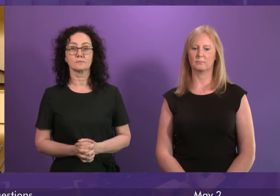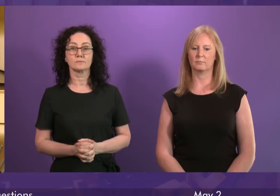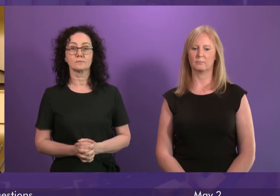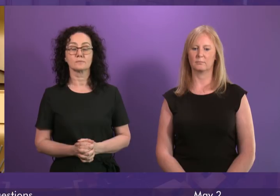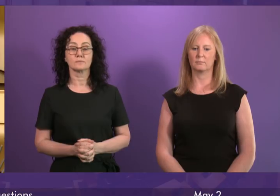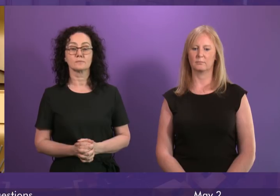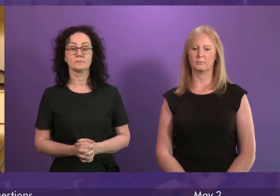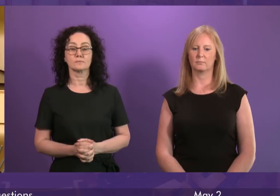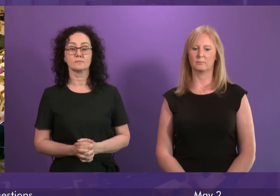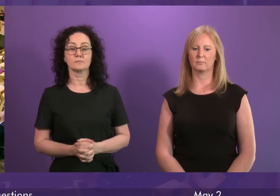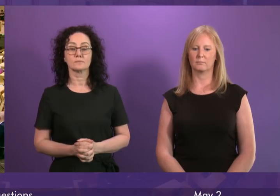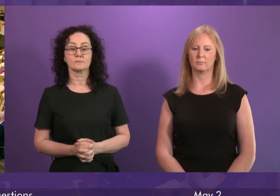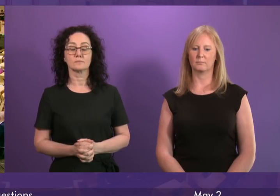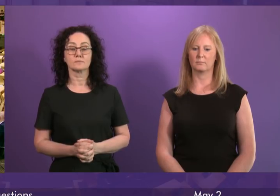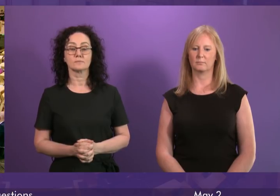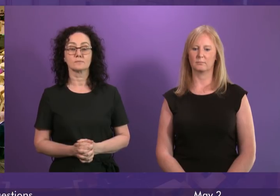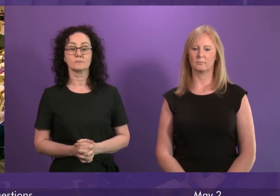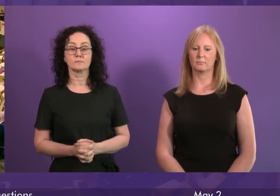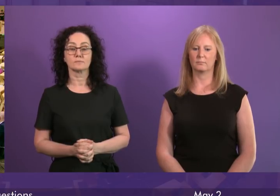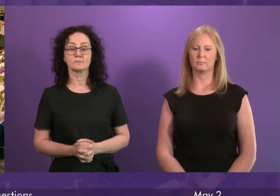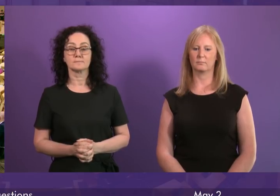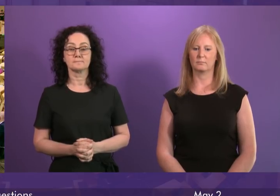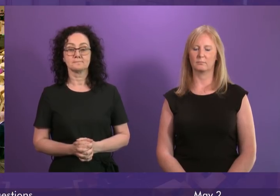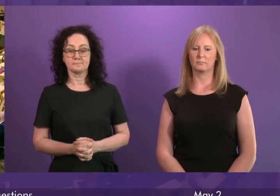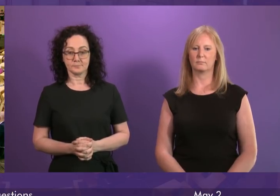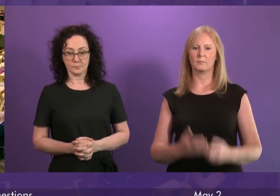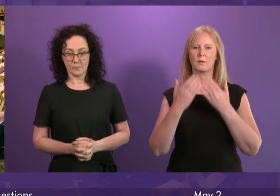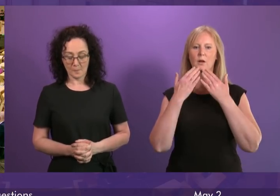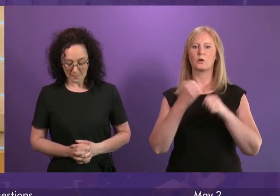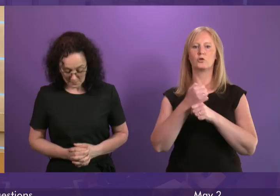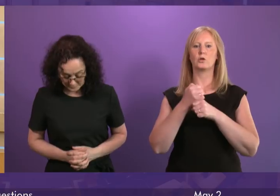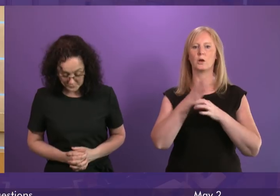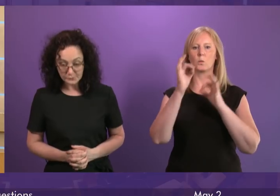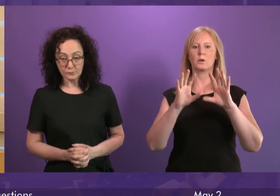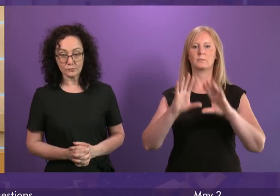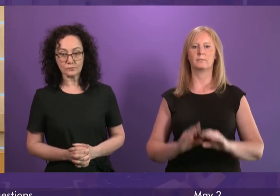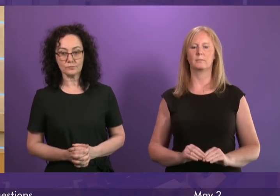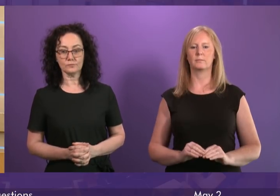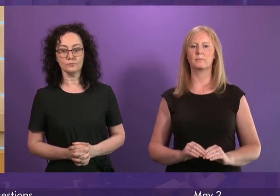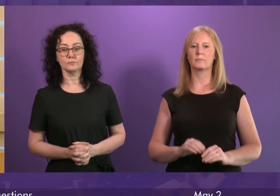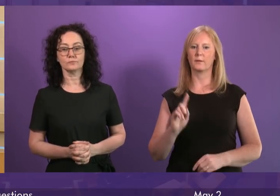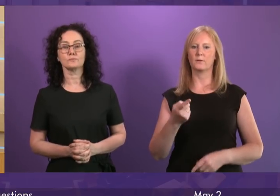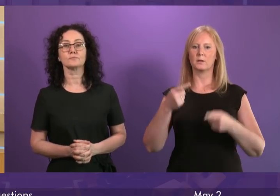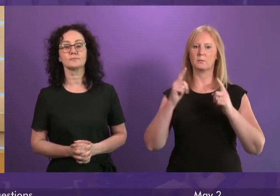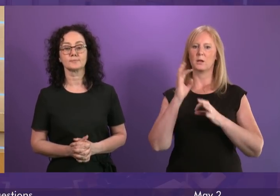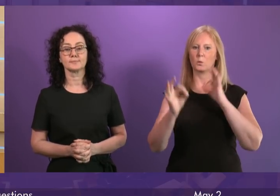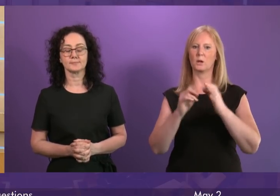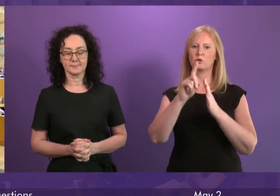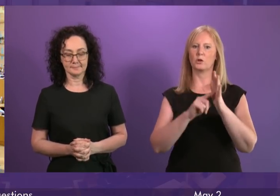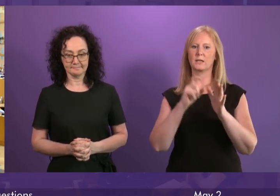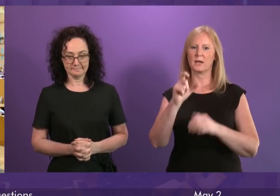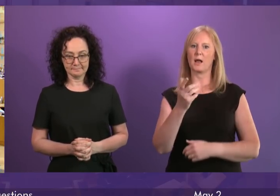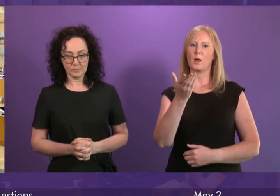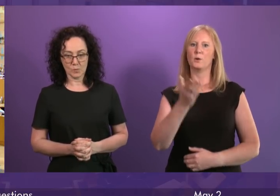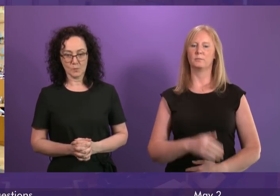I believe many more projects could come forward. Thank you. That concludes General Questions. We turn now to First Minister's questions, Jackson Carlisle.